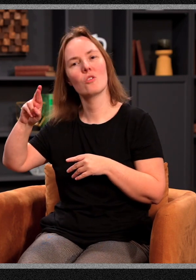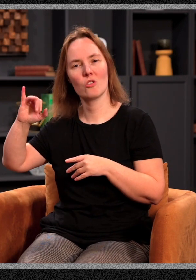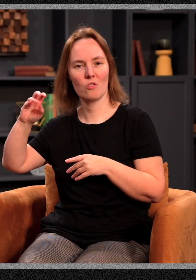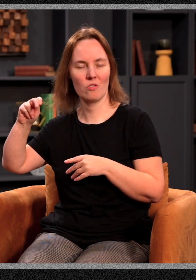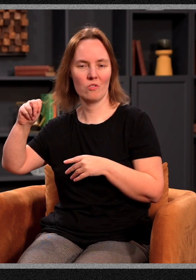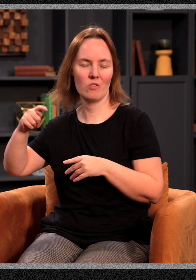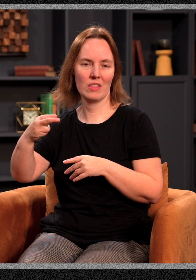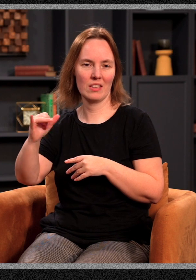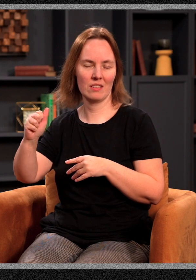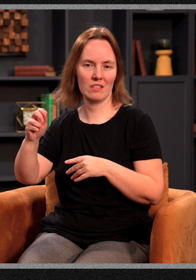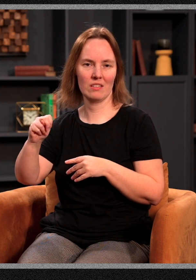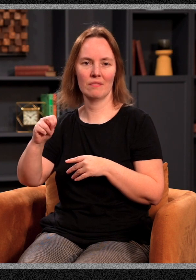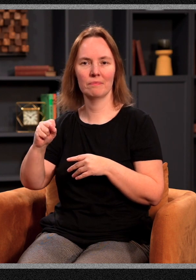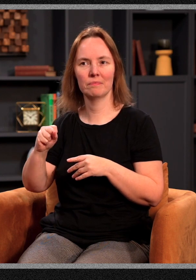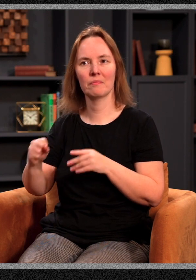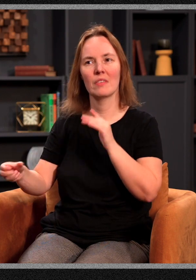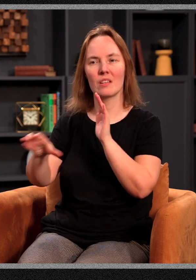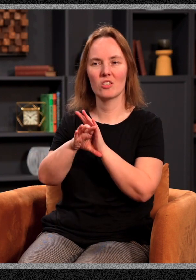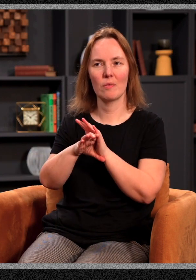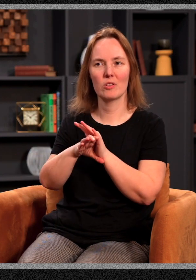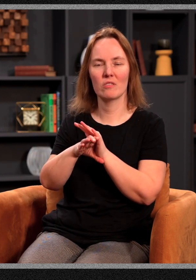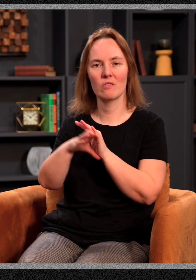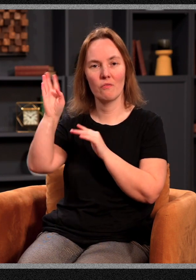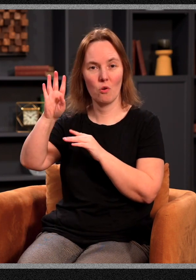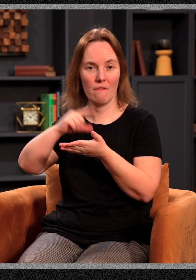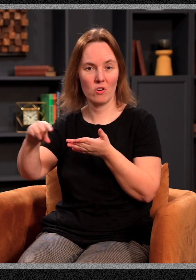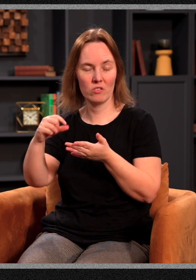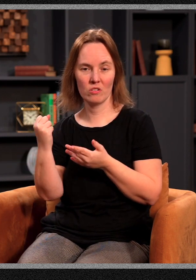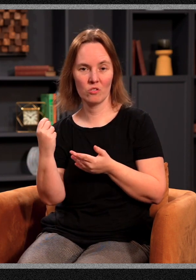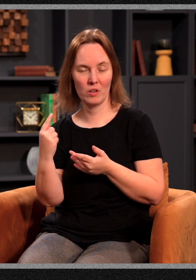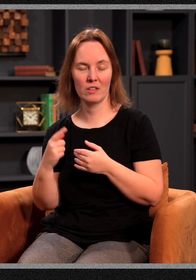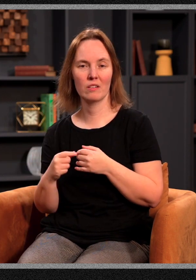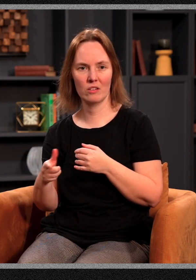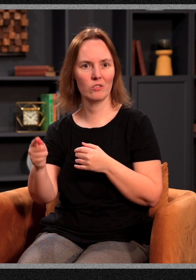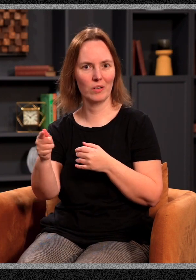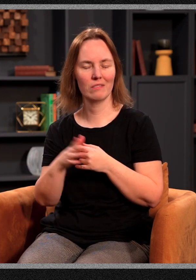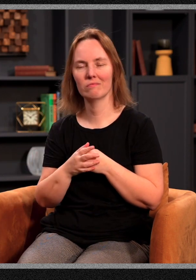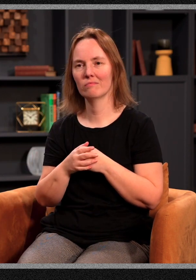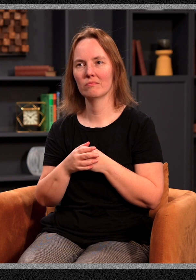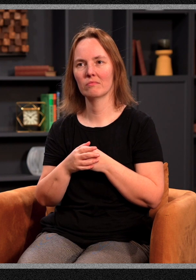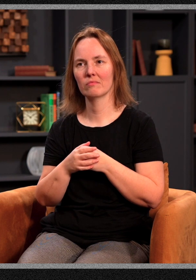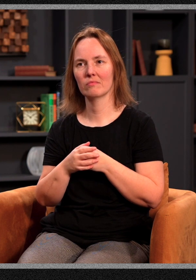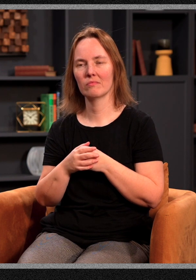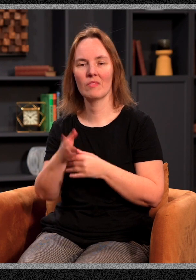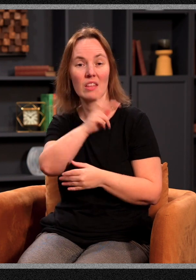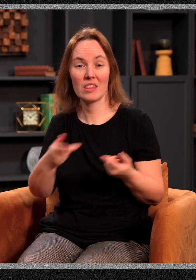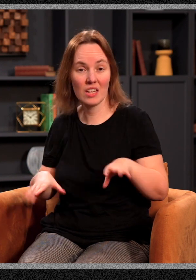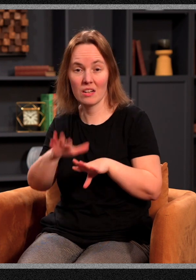scripture, but why don't you read it with me? The kingdom of God is not in word, but in power. Would you say that again? The